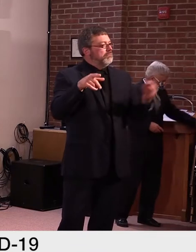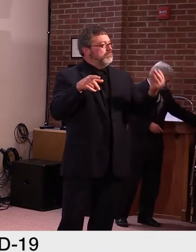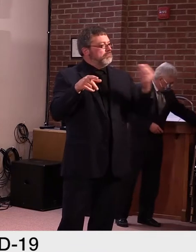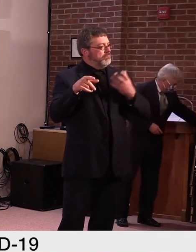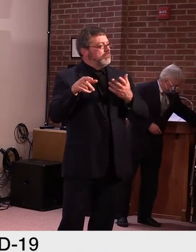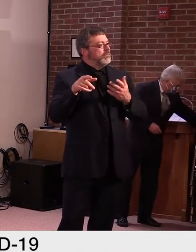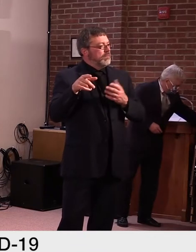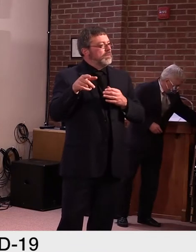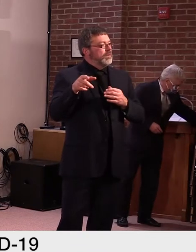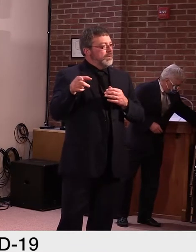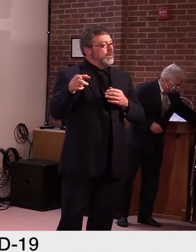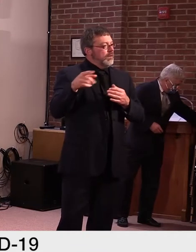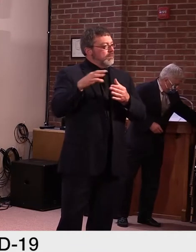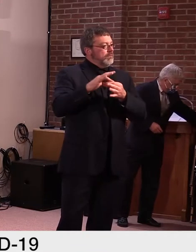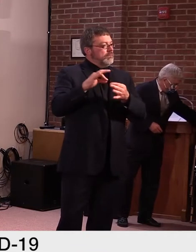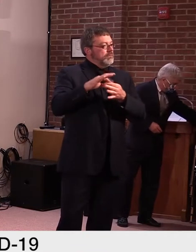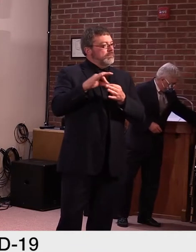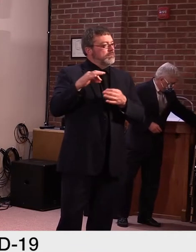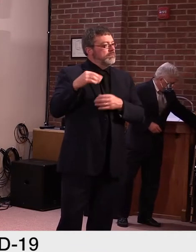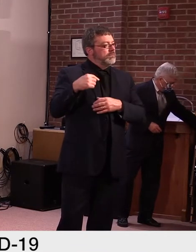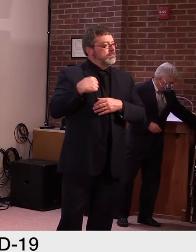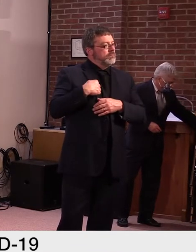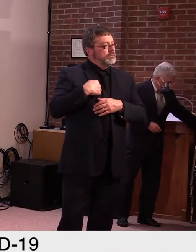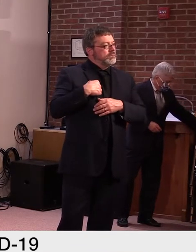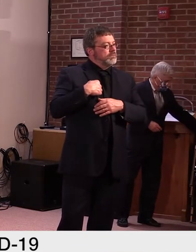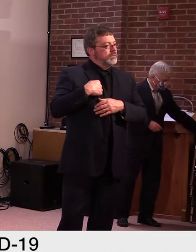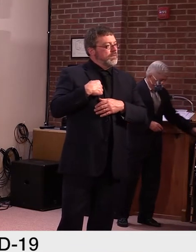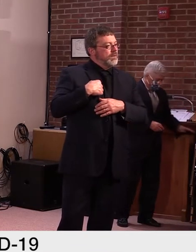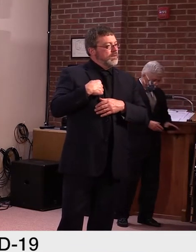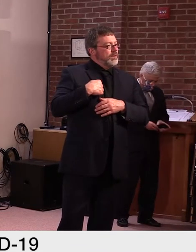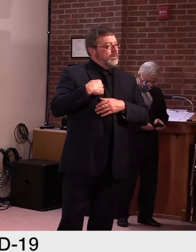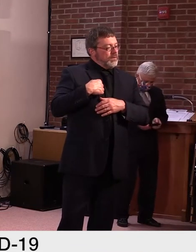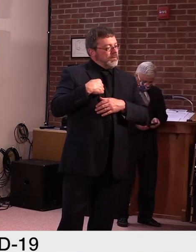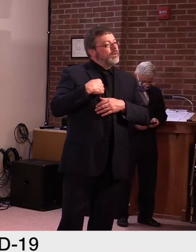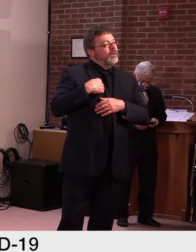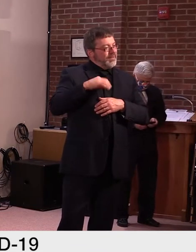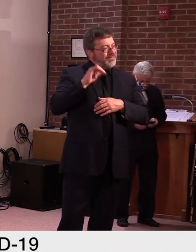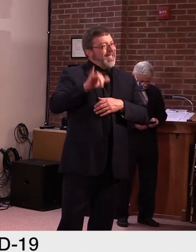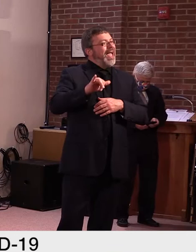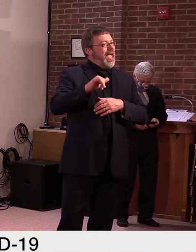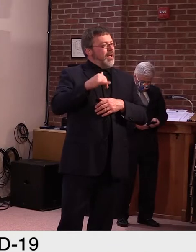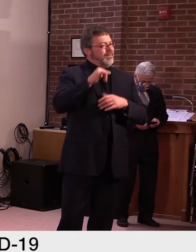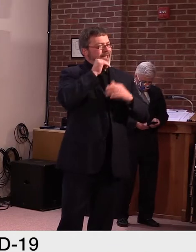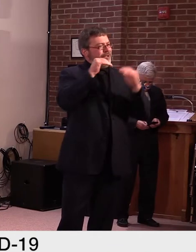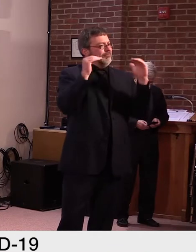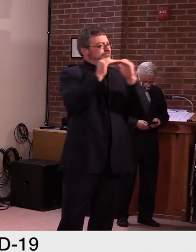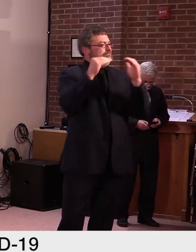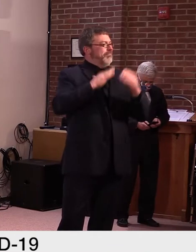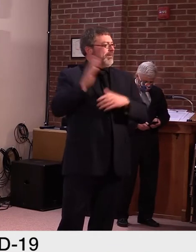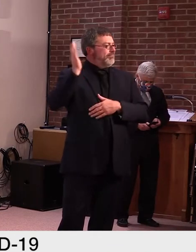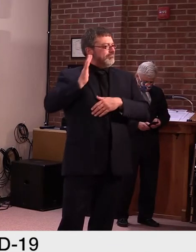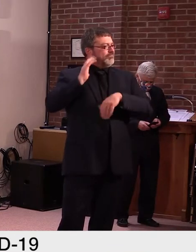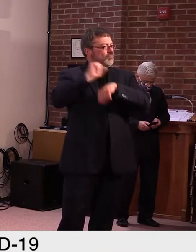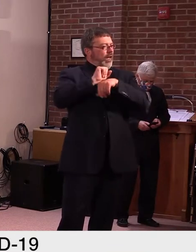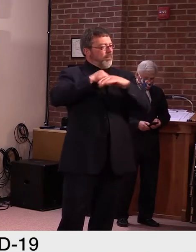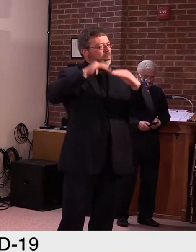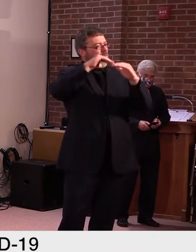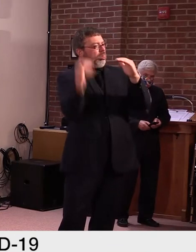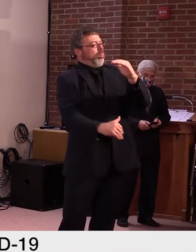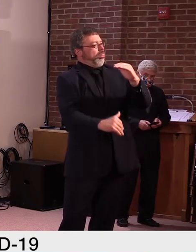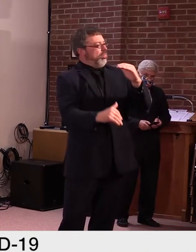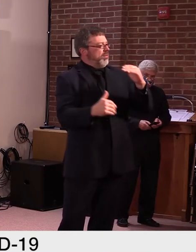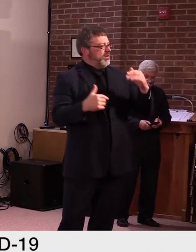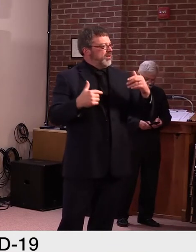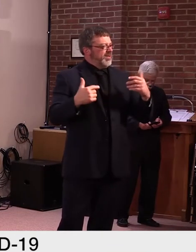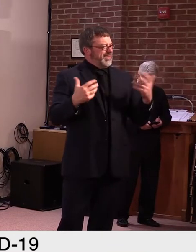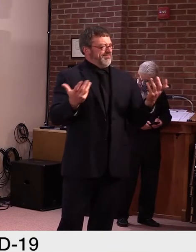isn't it a little short-sighted to think that, you know, with 35,000 people without, uh, without employment, that we could maybe